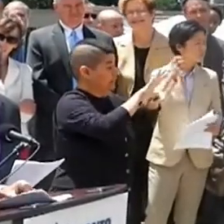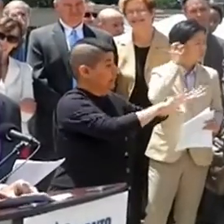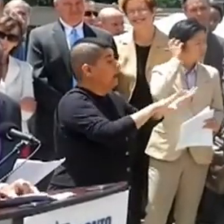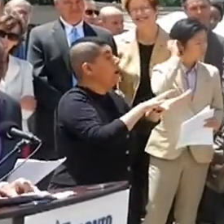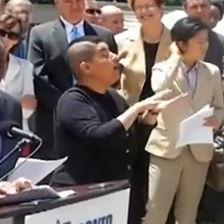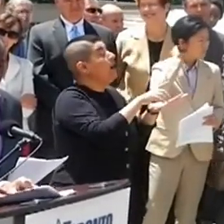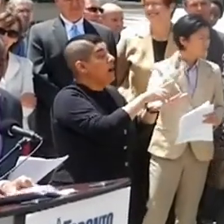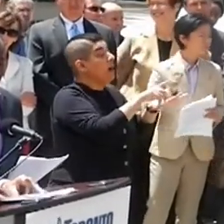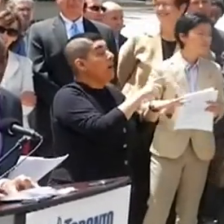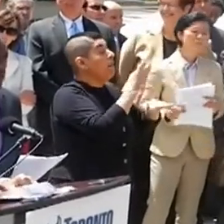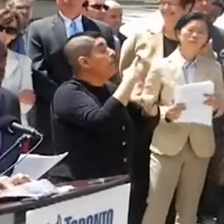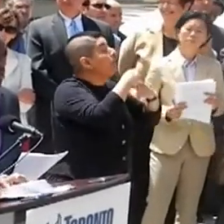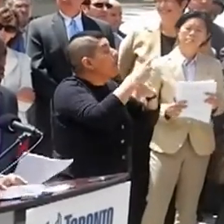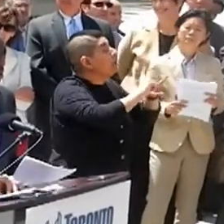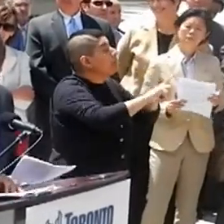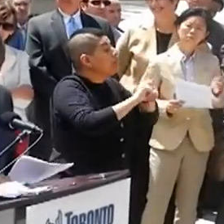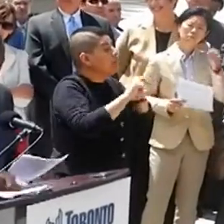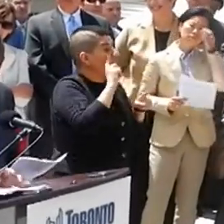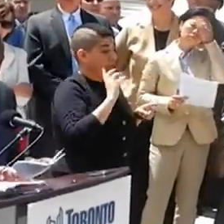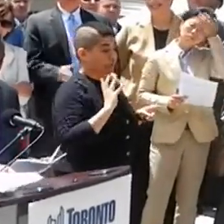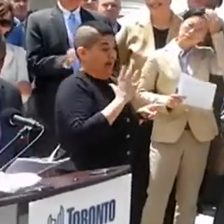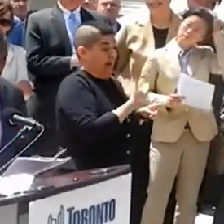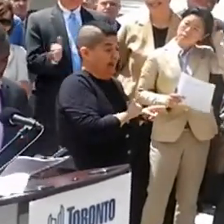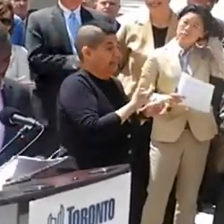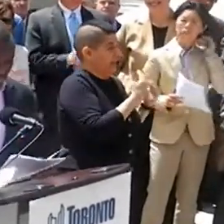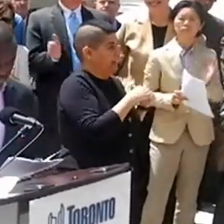and for the trans and gender-variant communities.